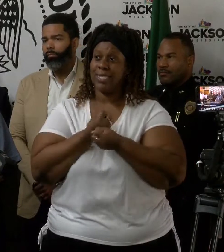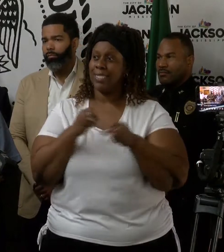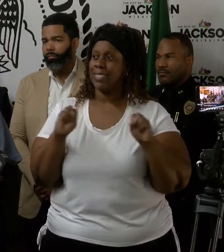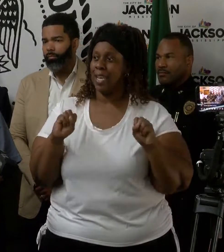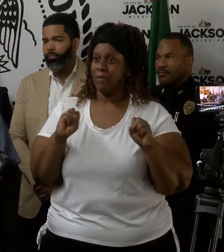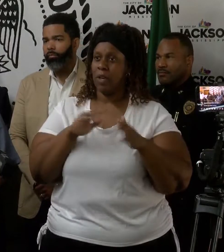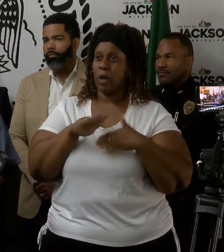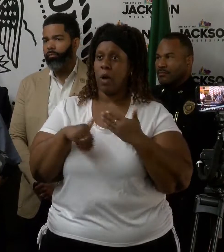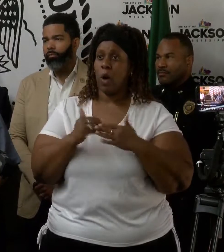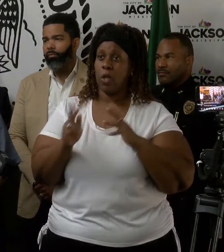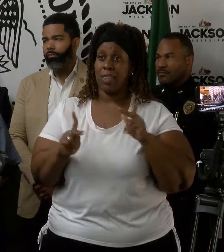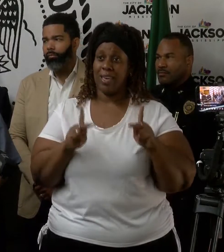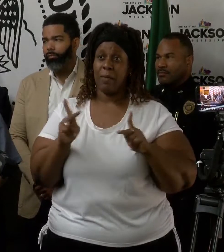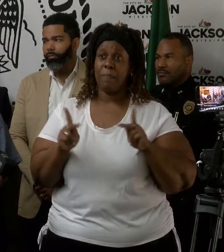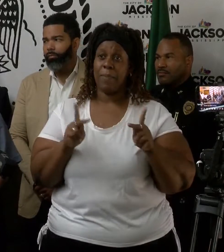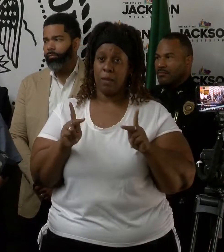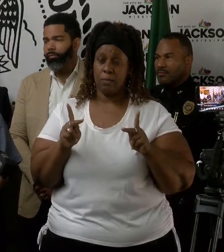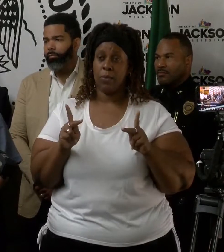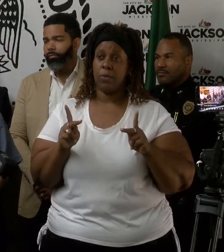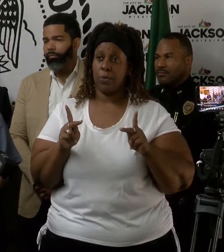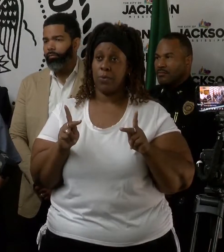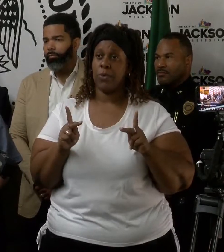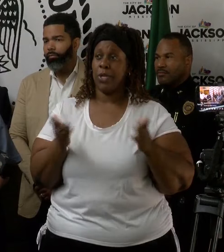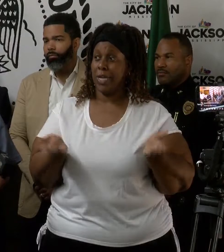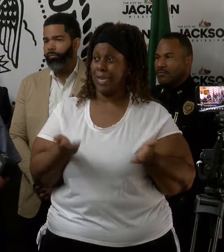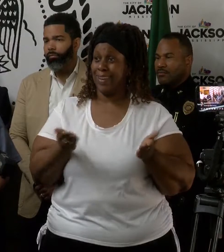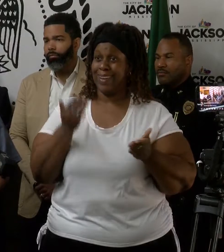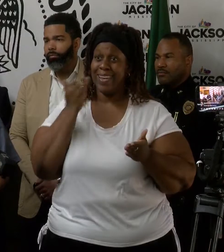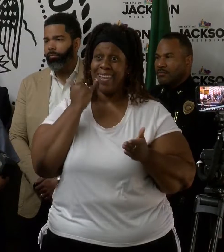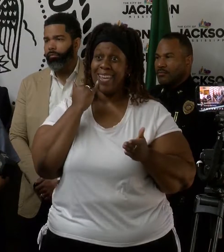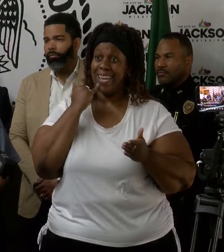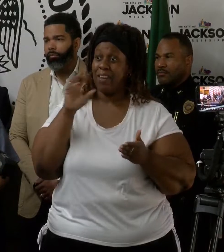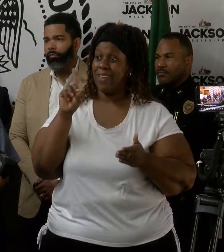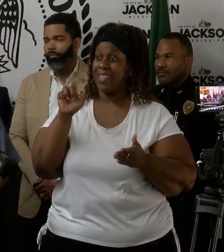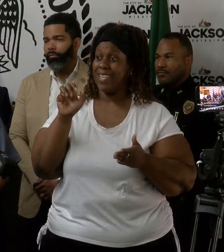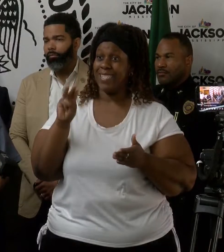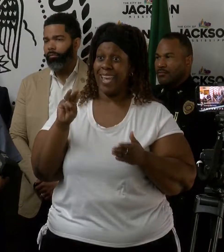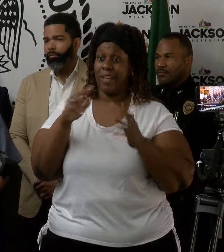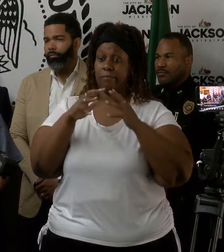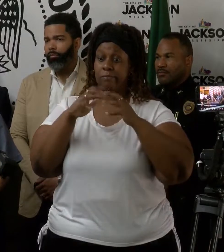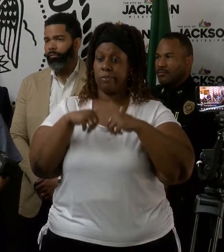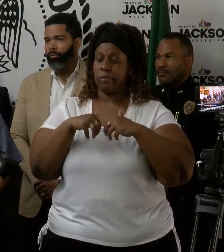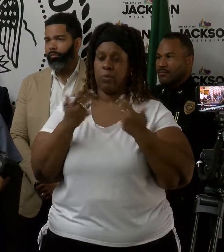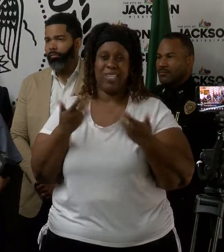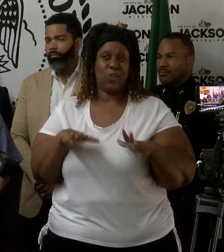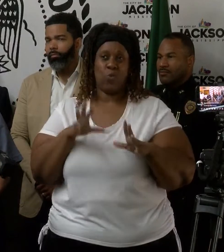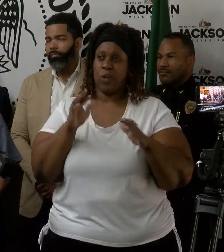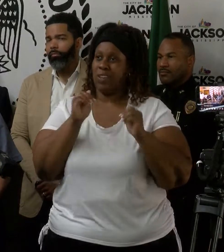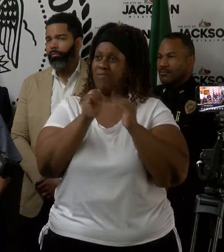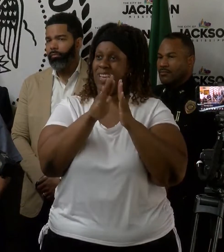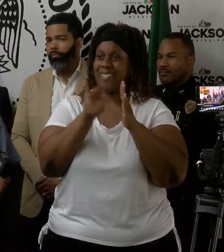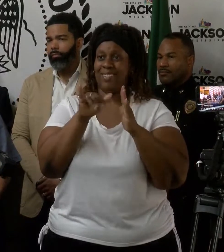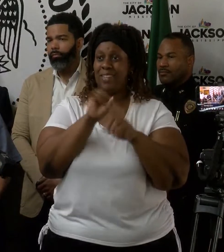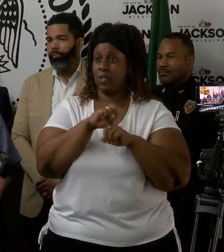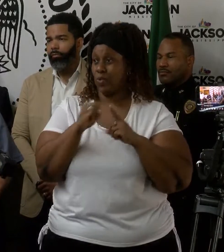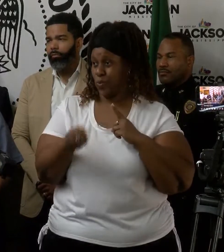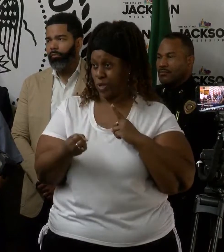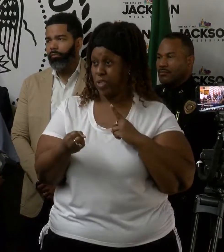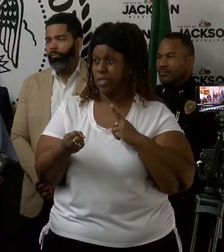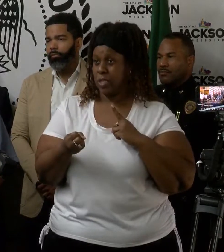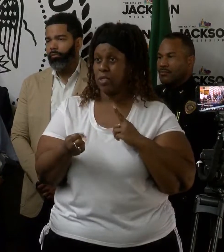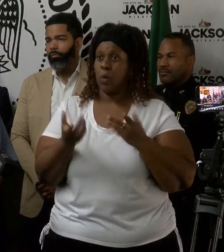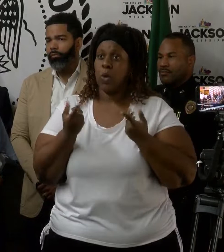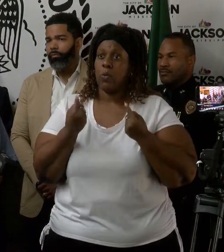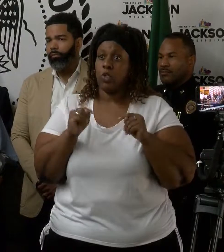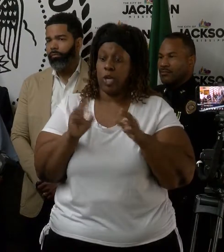entire citizens downstream, and if the dam goes, then we don't want to have to face that. So we will let as